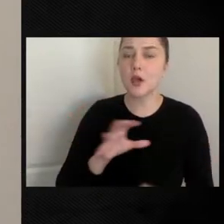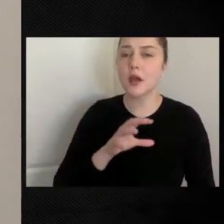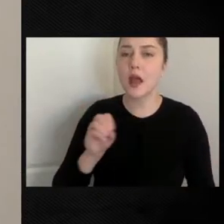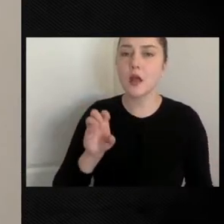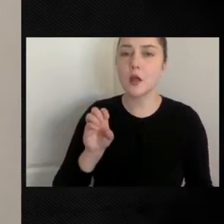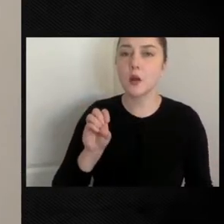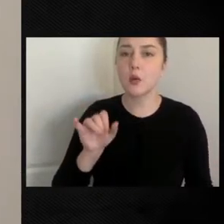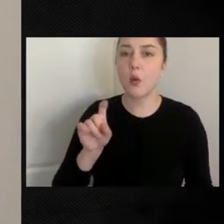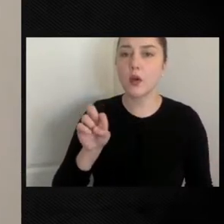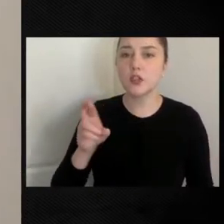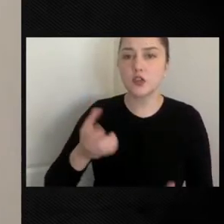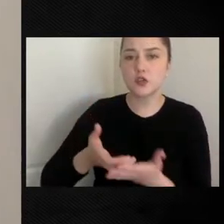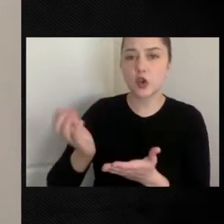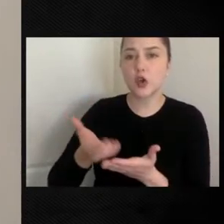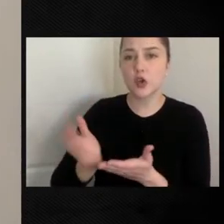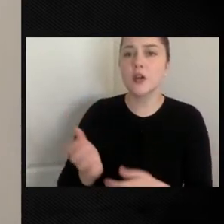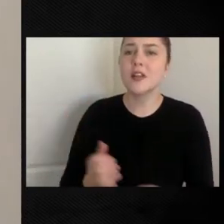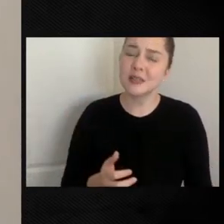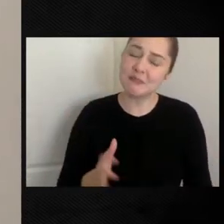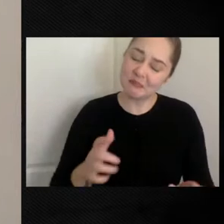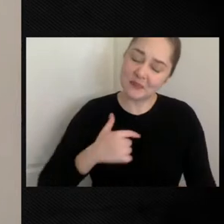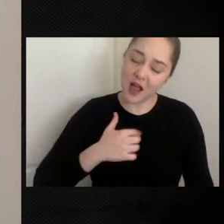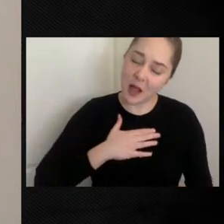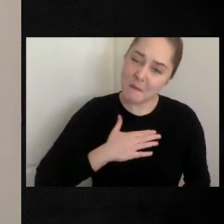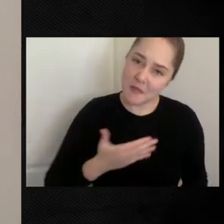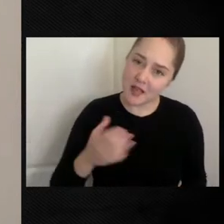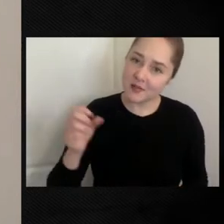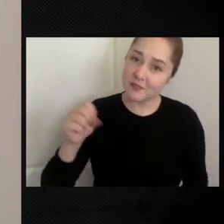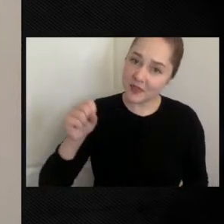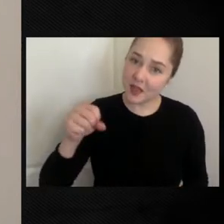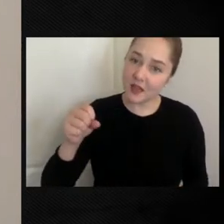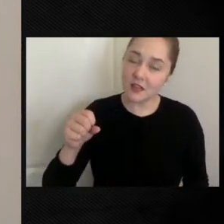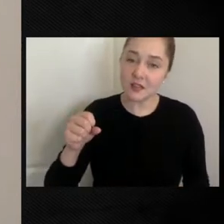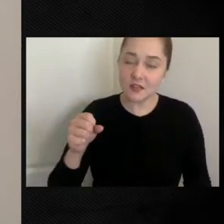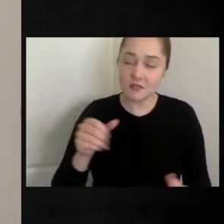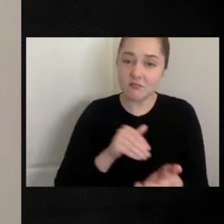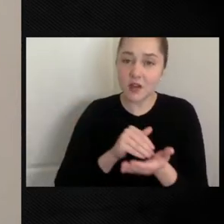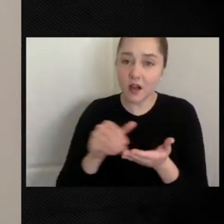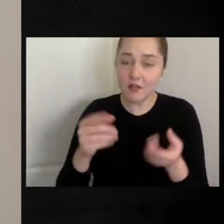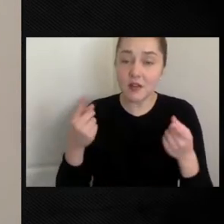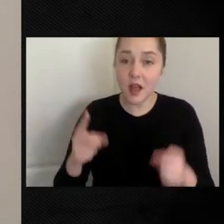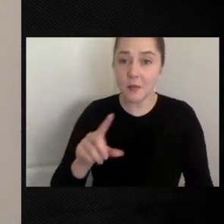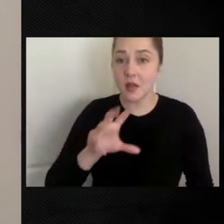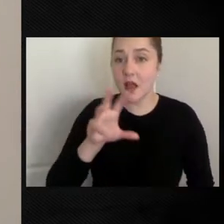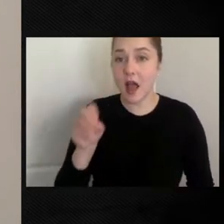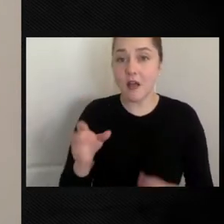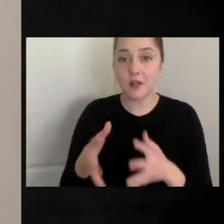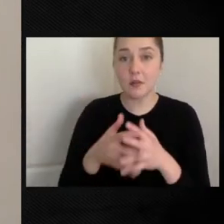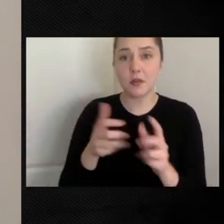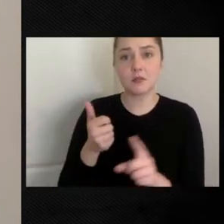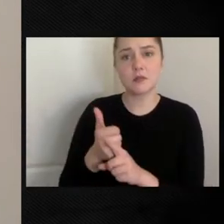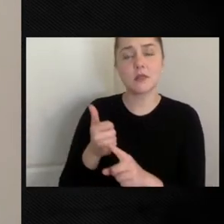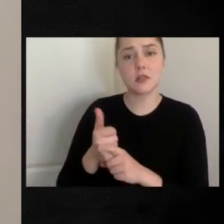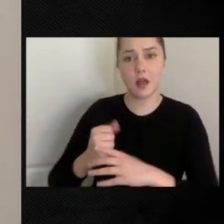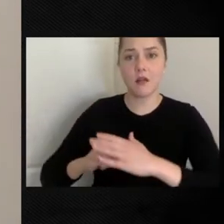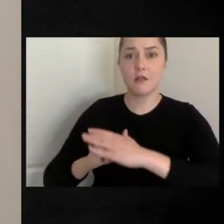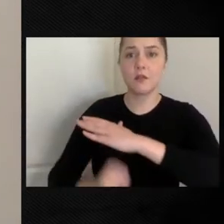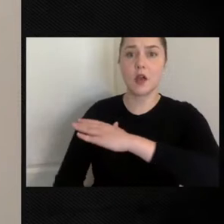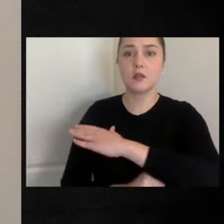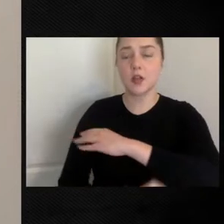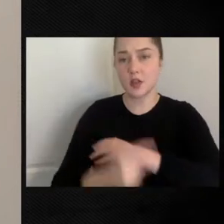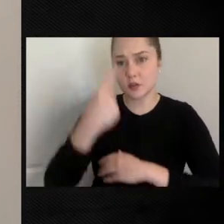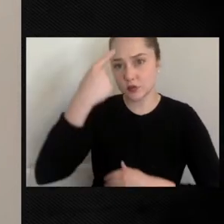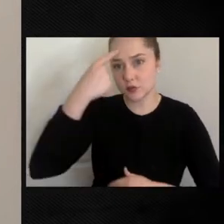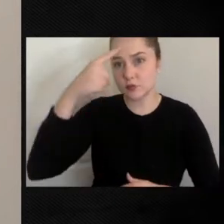And I admit that, yes, in many cases, African Americans served as the backbone of the maritime and